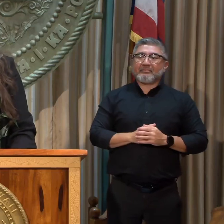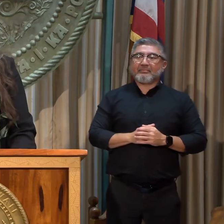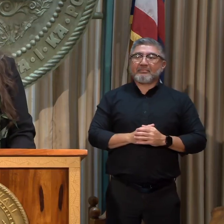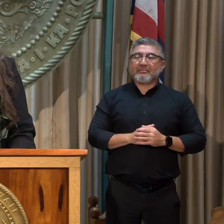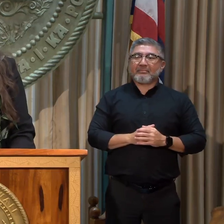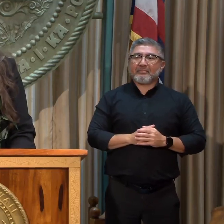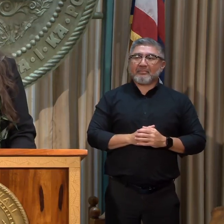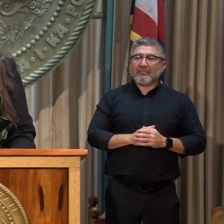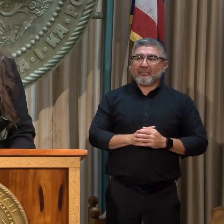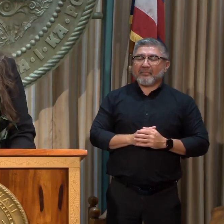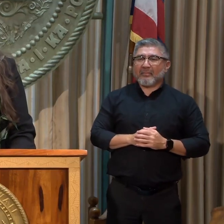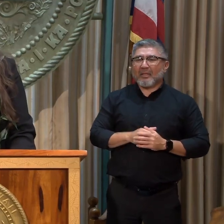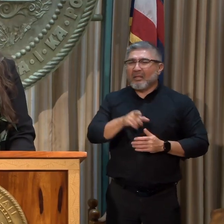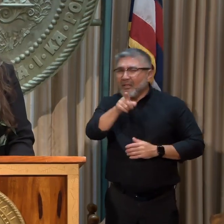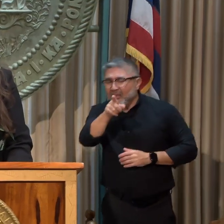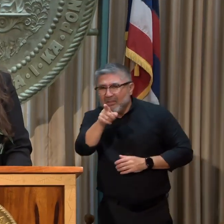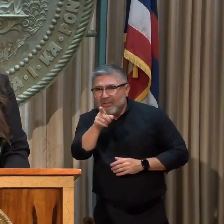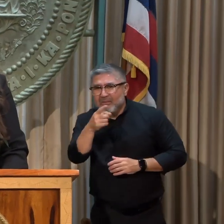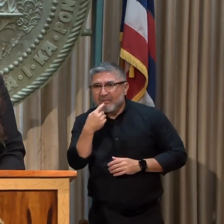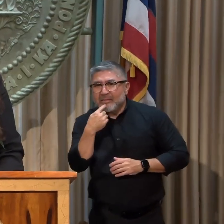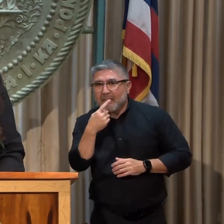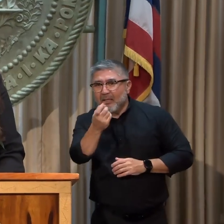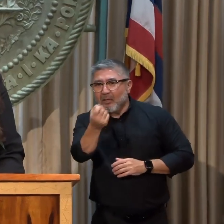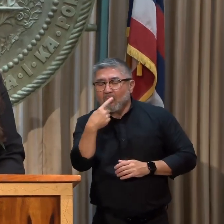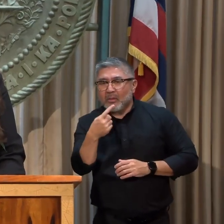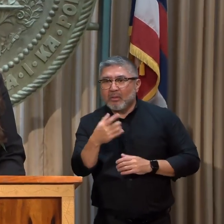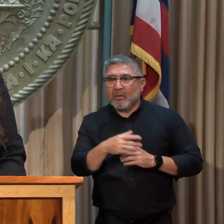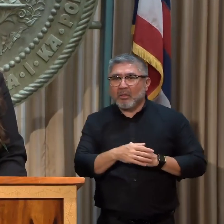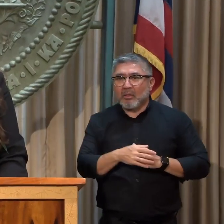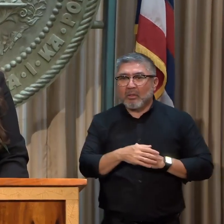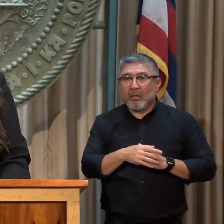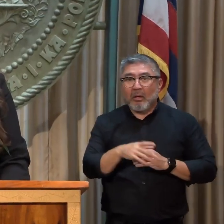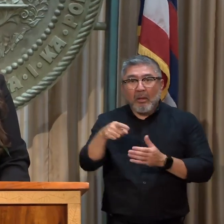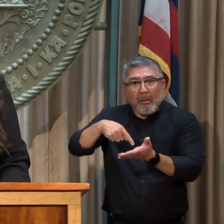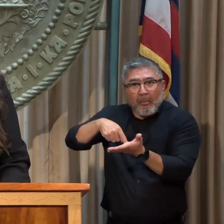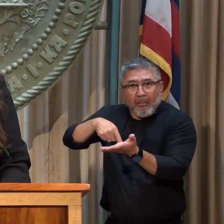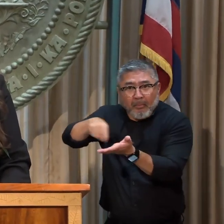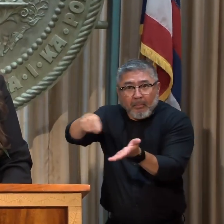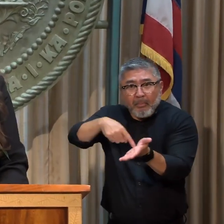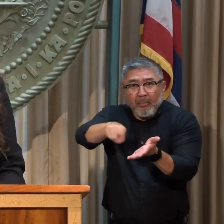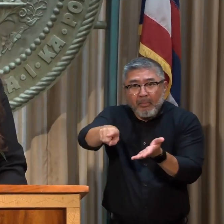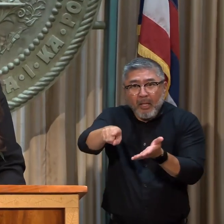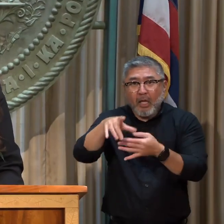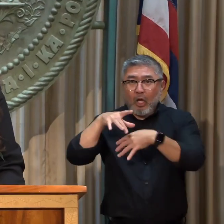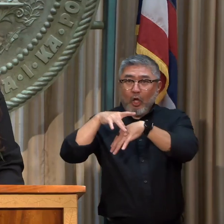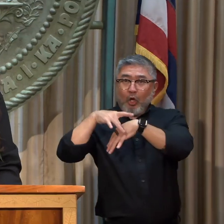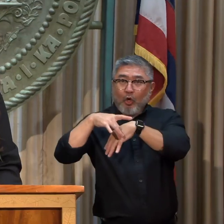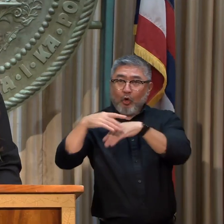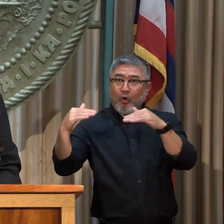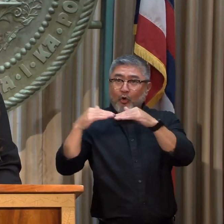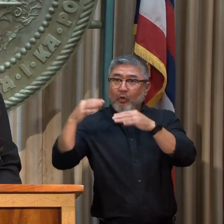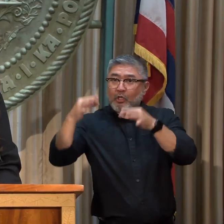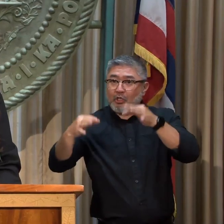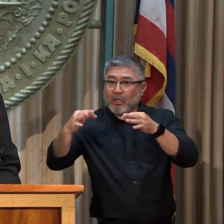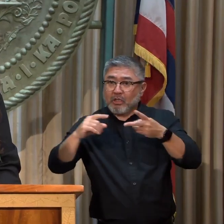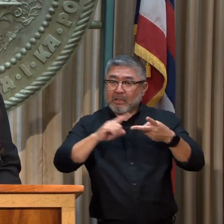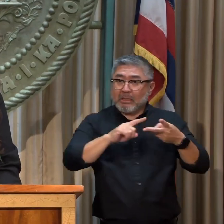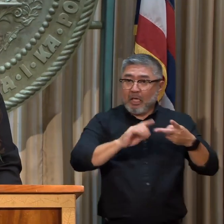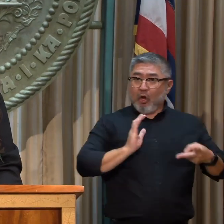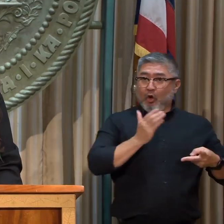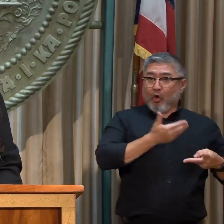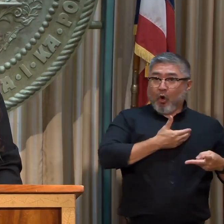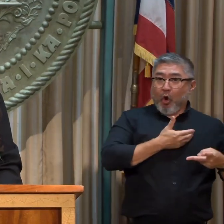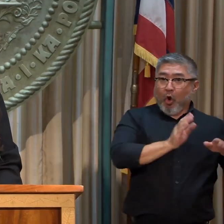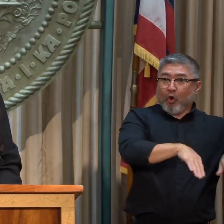I believe your question was if there will be any monetary payment to Earthjustice, Our Children's Trust, or the plaintiffs.